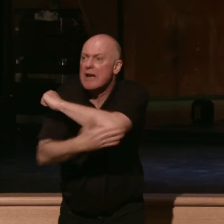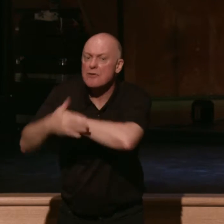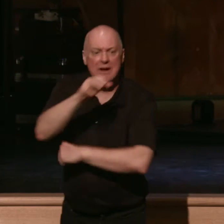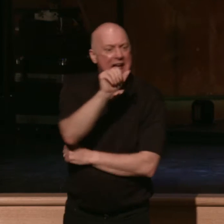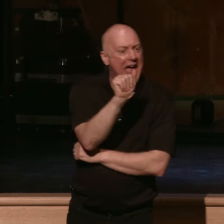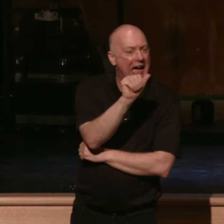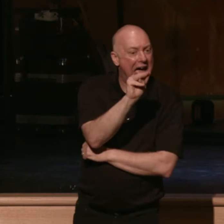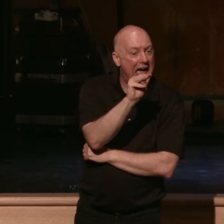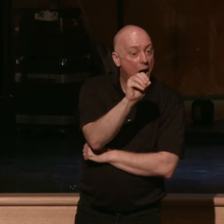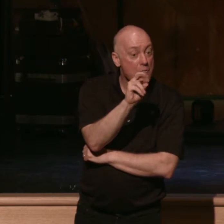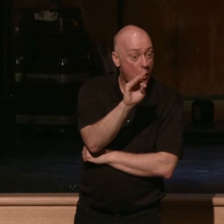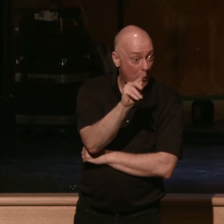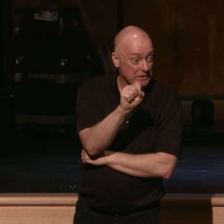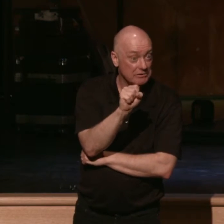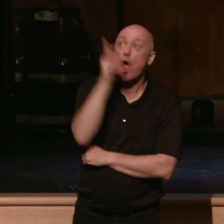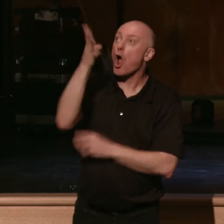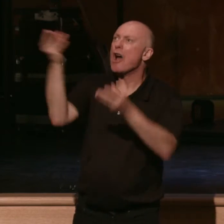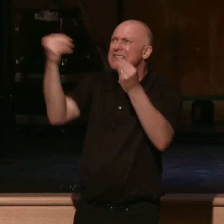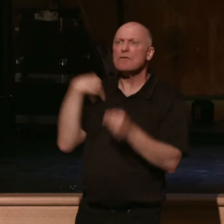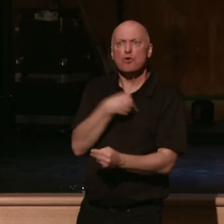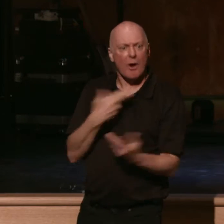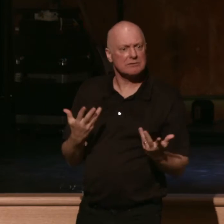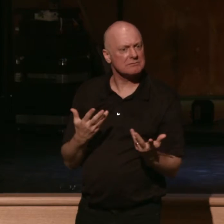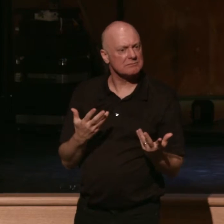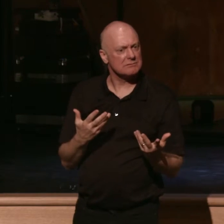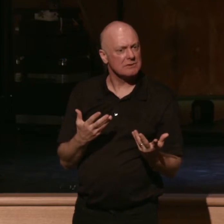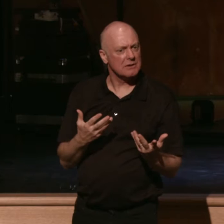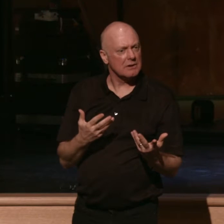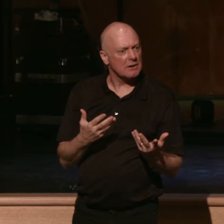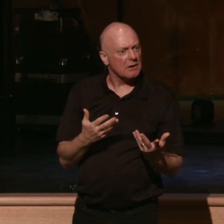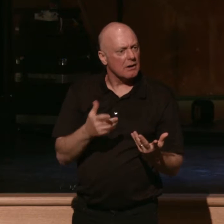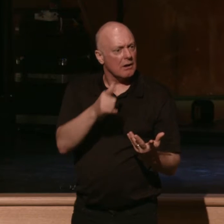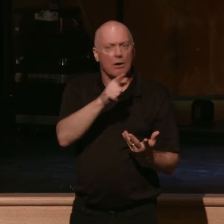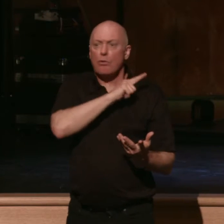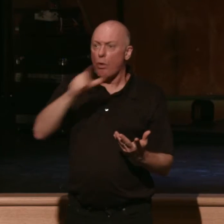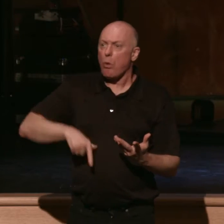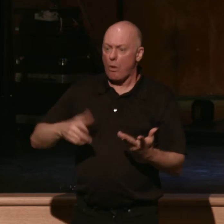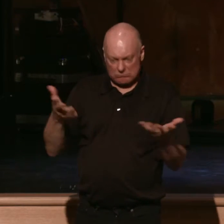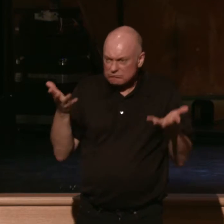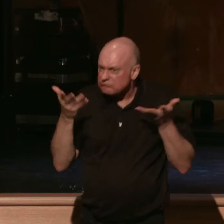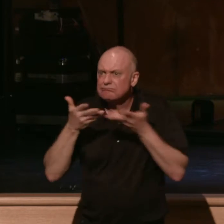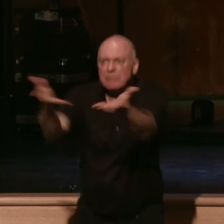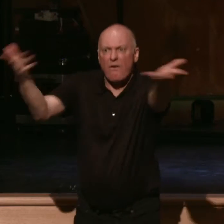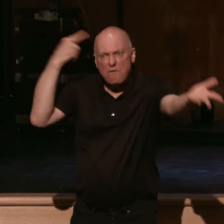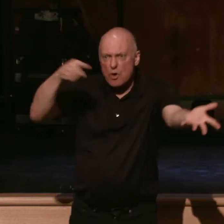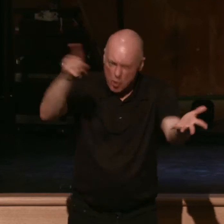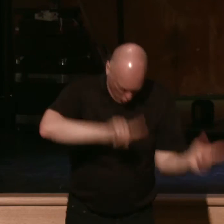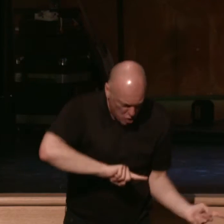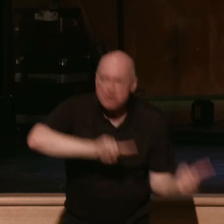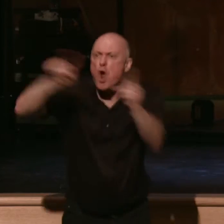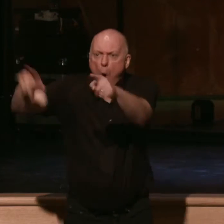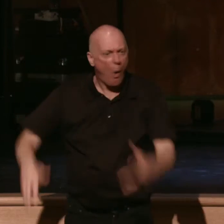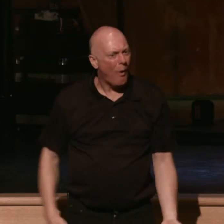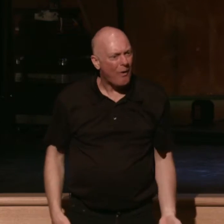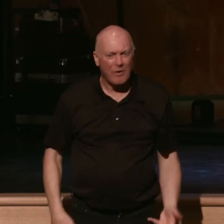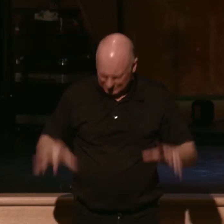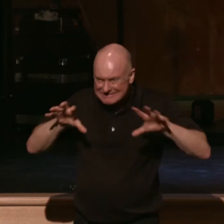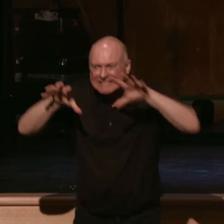the Lord our God is giving us. See, the Lord your God has set the land before you. Go up. Take